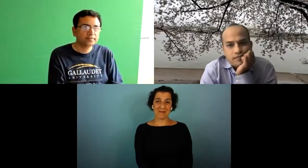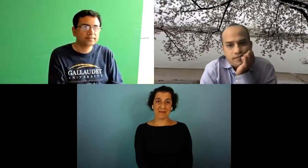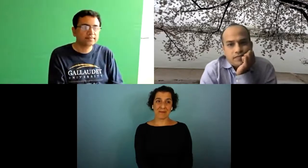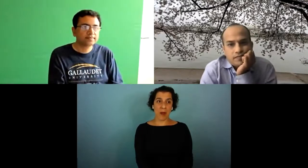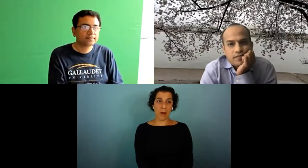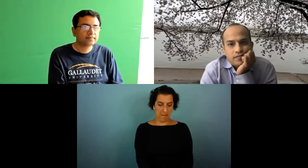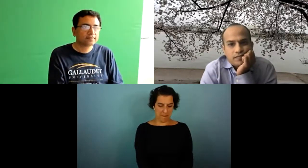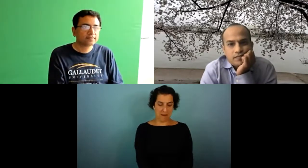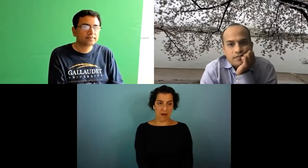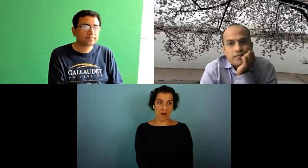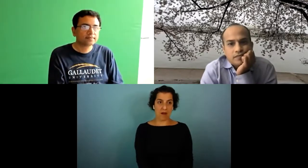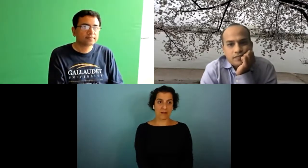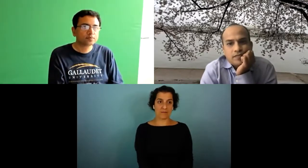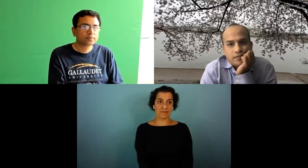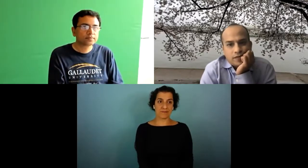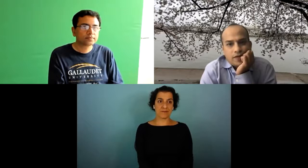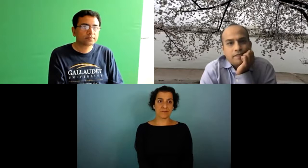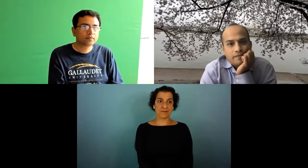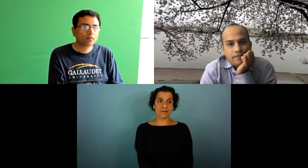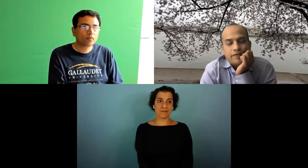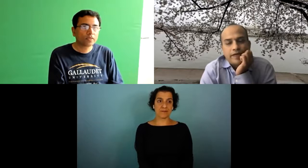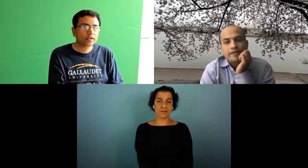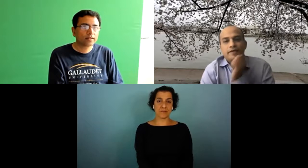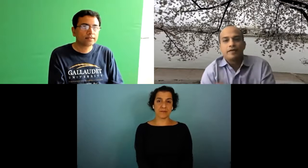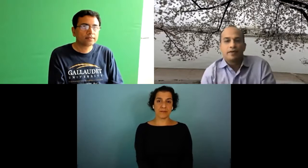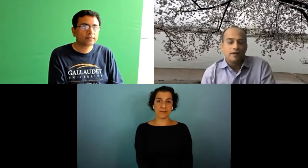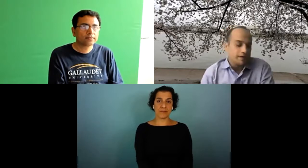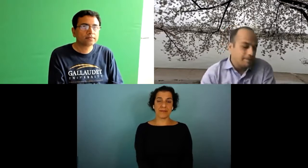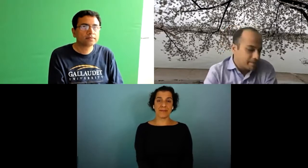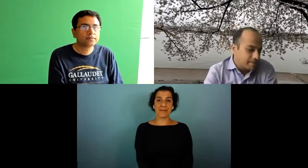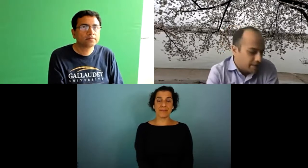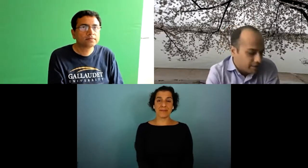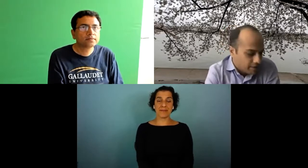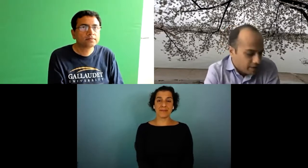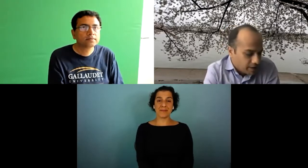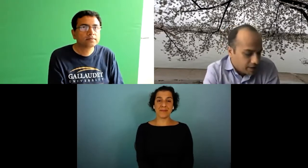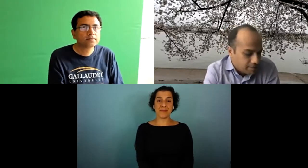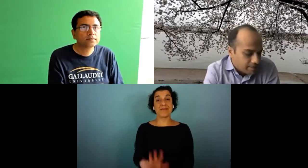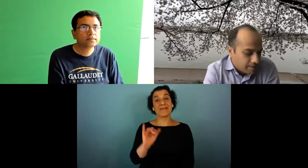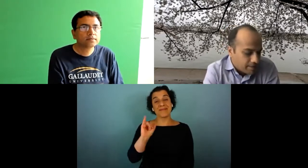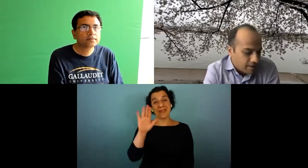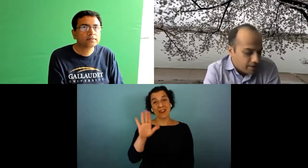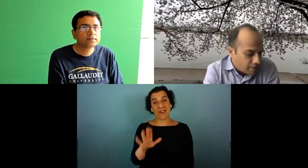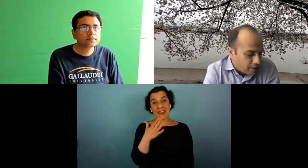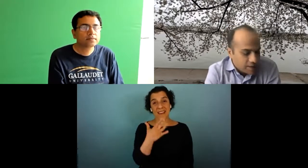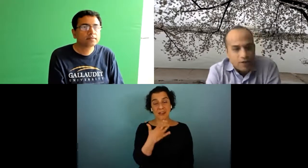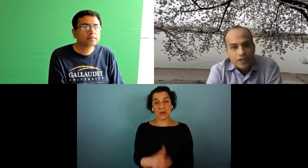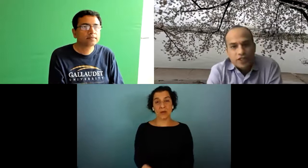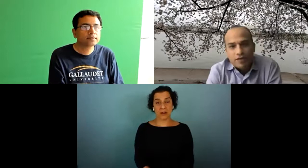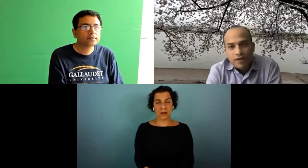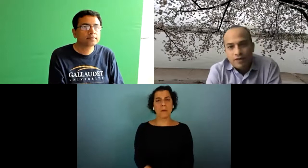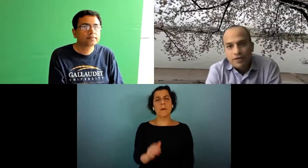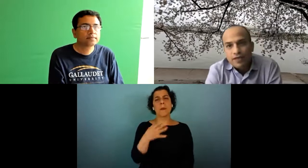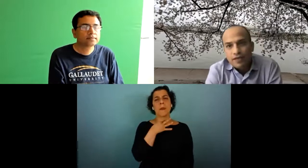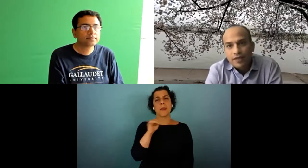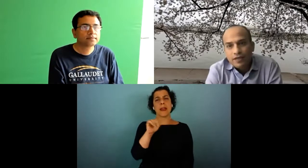it and data science that's great um thank you um i'm gonna ask you a question